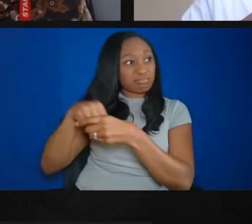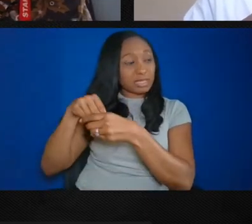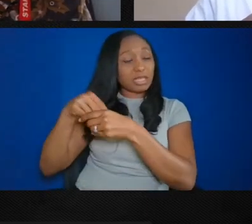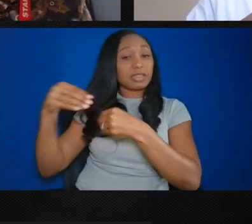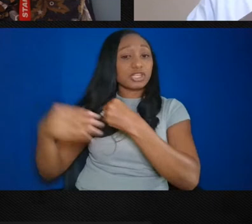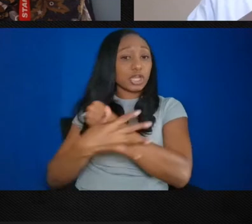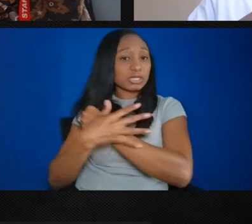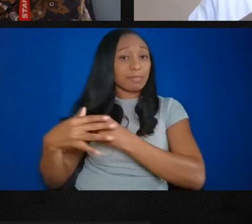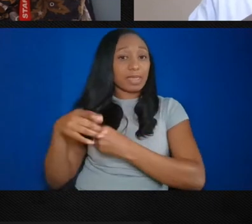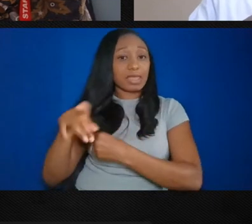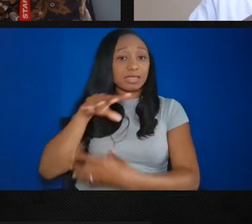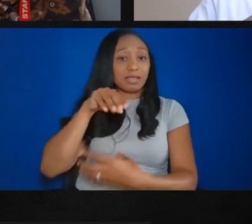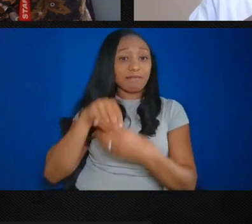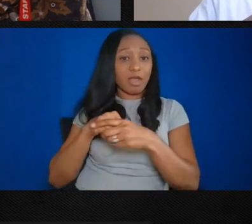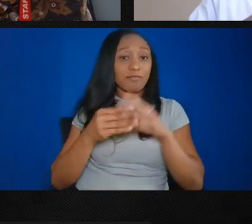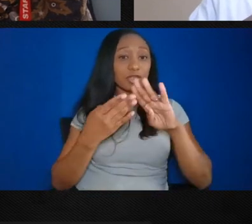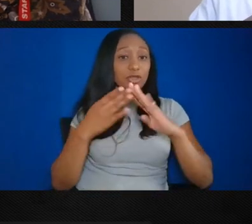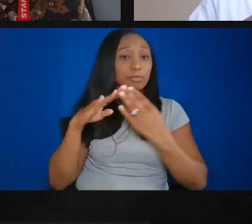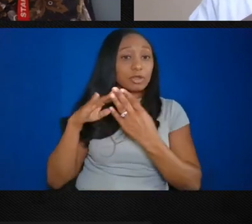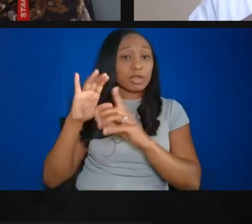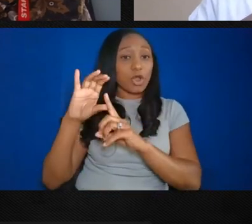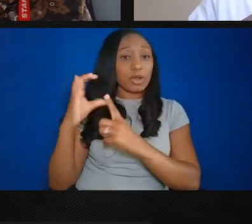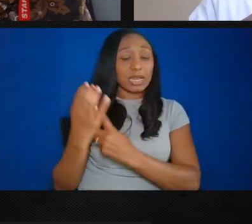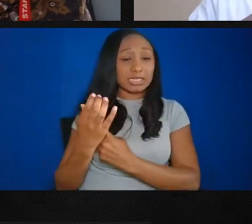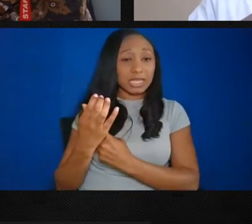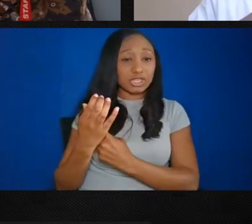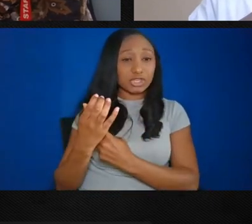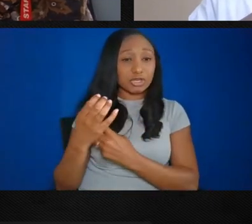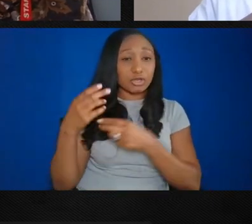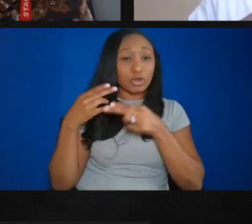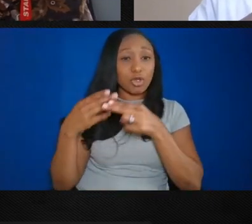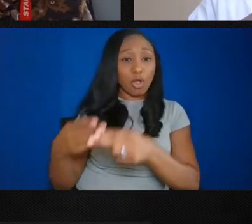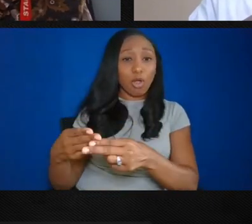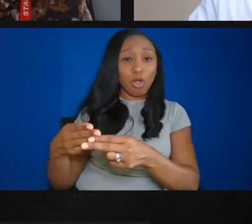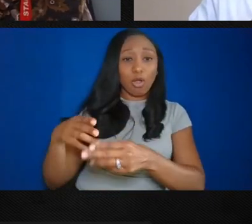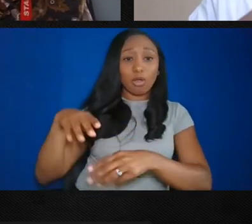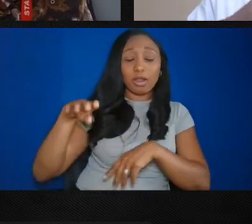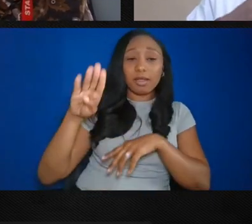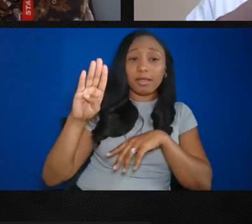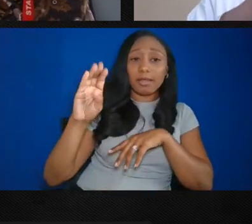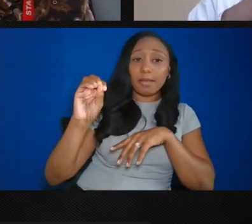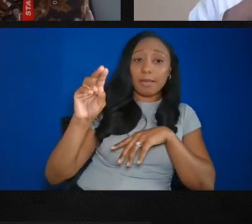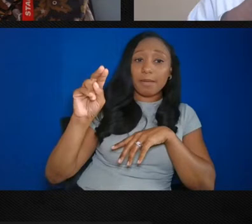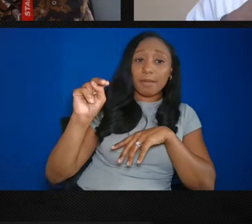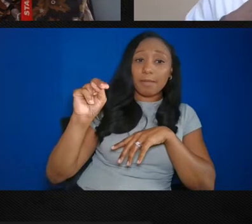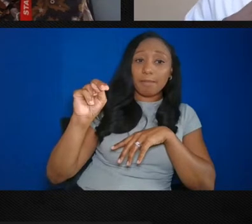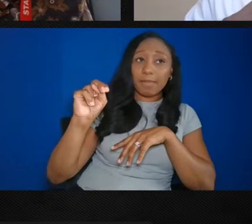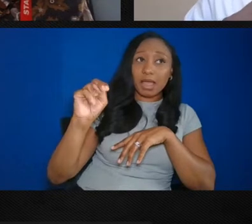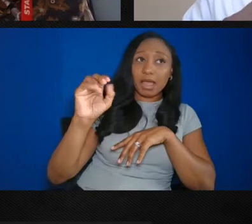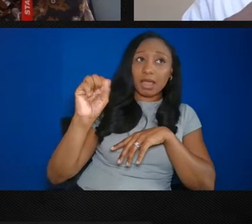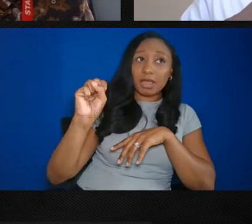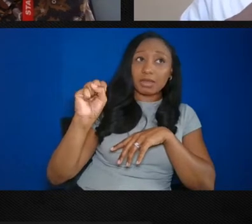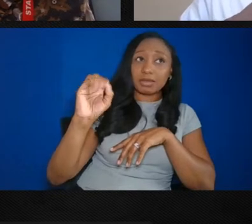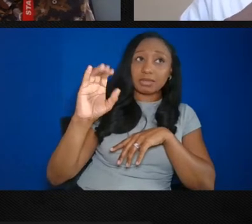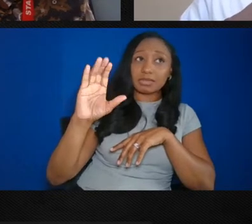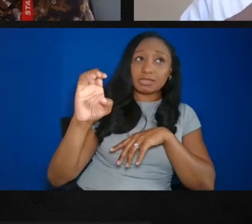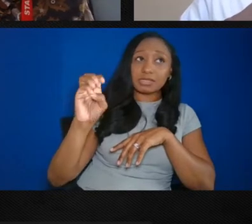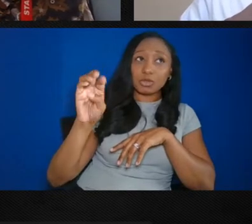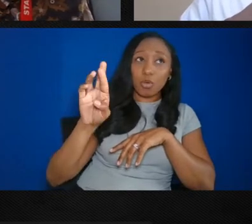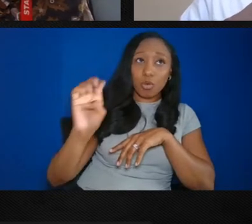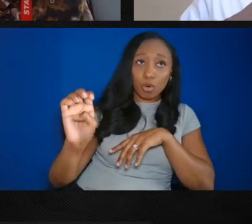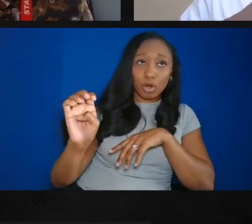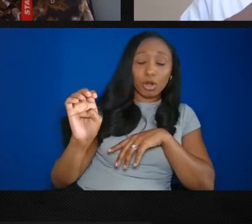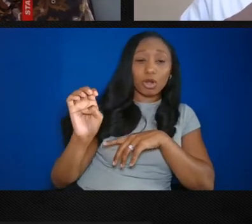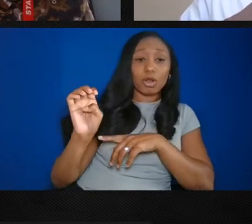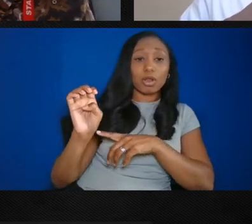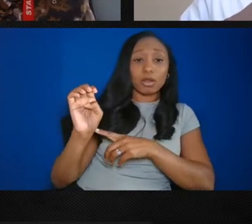part of a community organization, and sorry if I butcher this, the Bon Secours Community Works in West Baltimore. They're working to